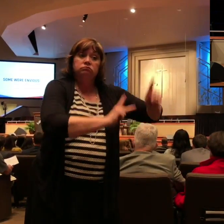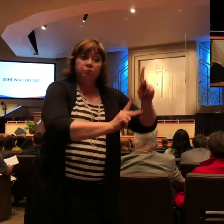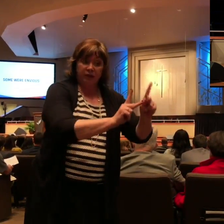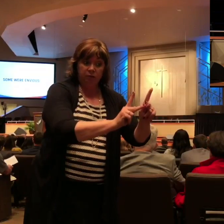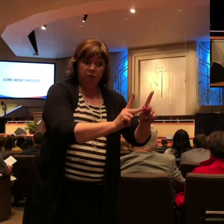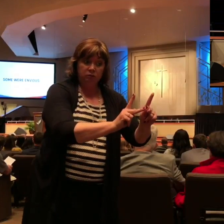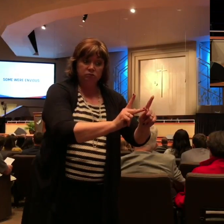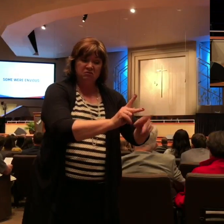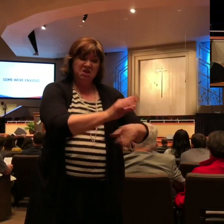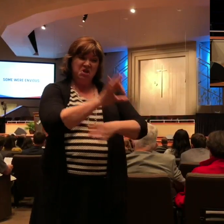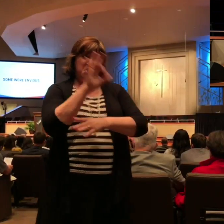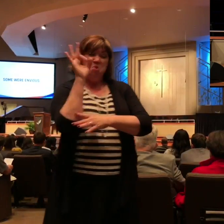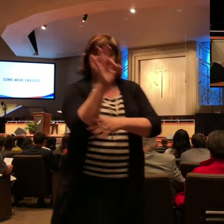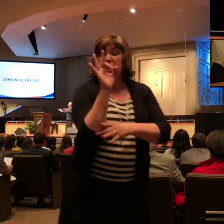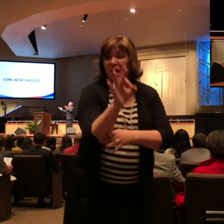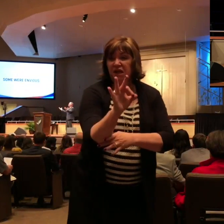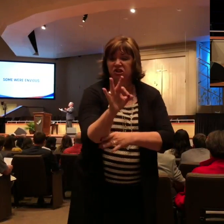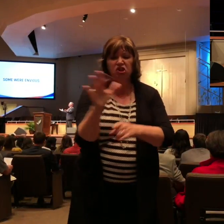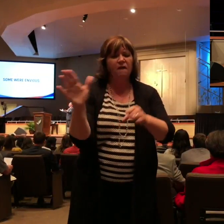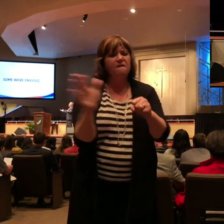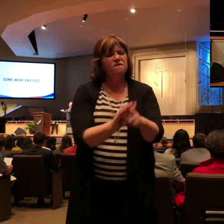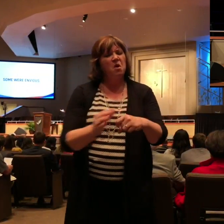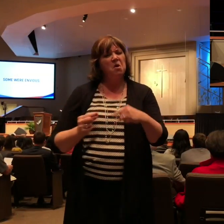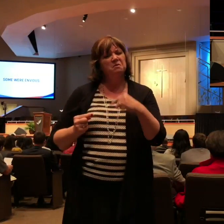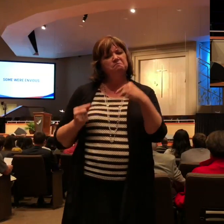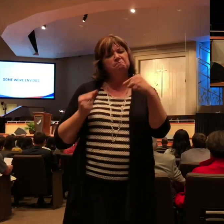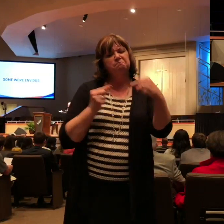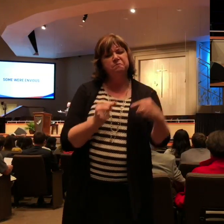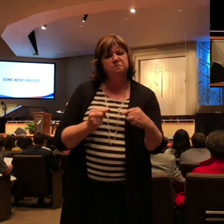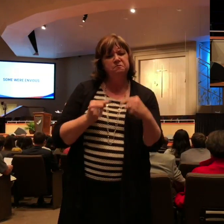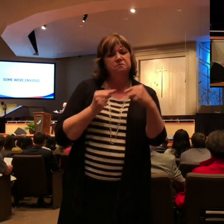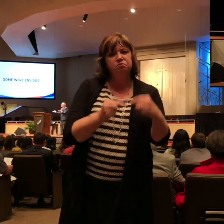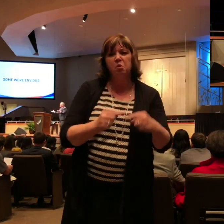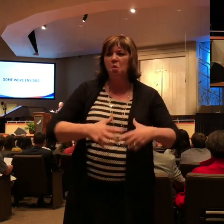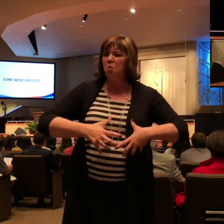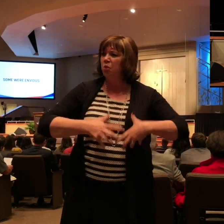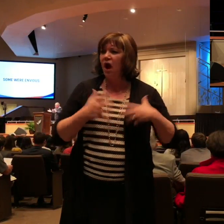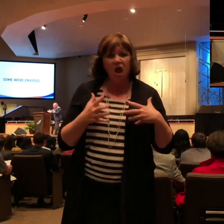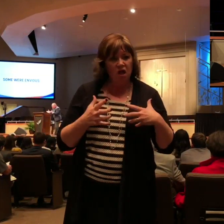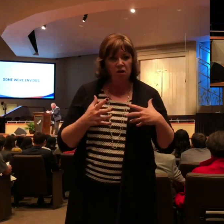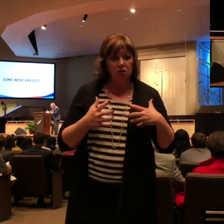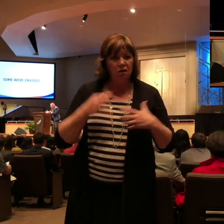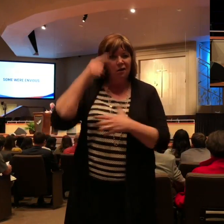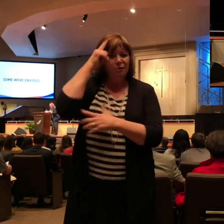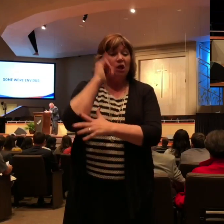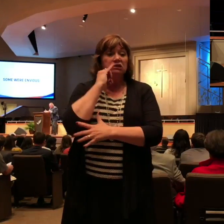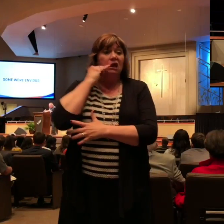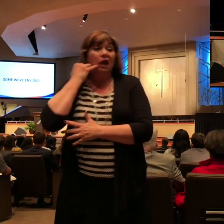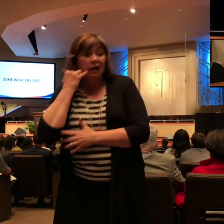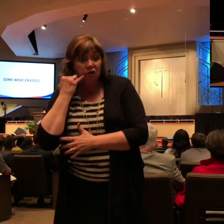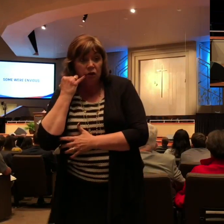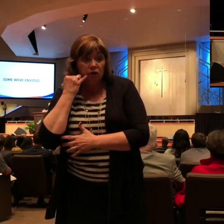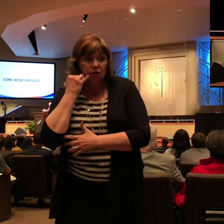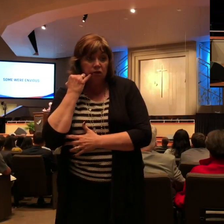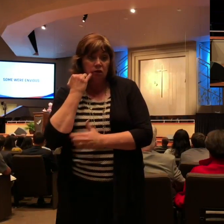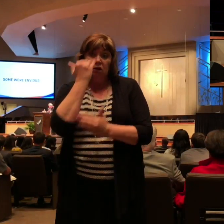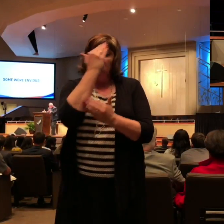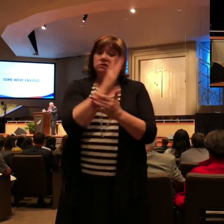envy. It's all about Paul. Who does he think he is? And then it was this rivalry, this factitious, this